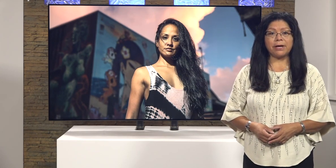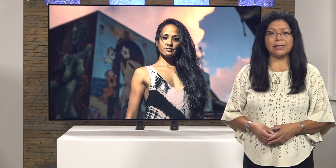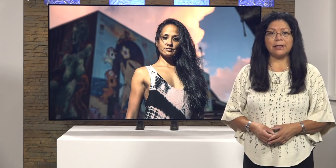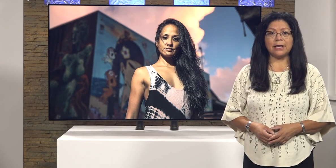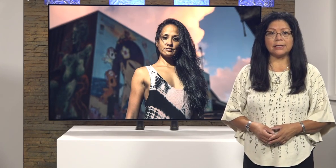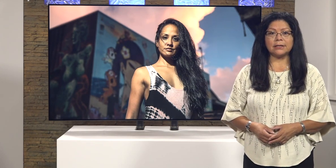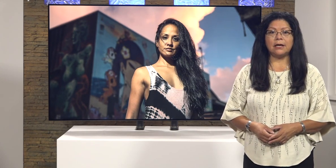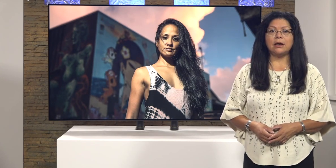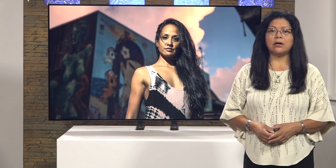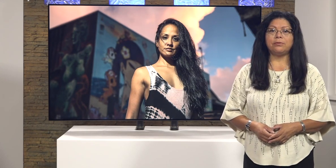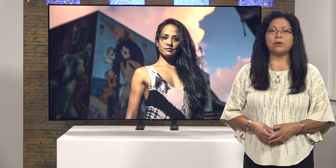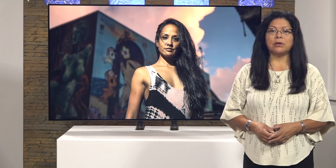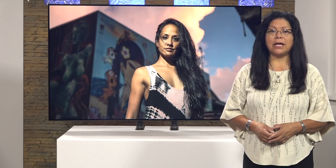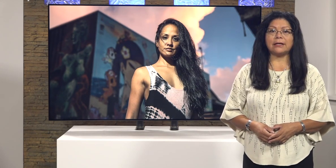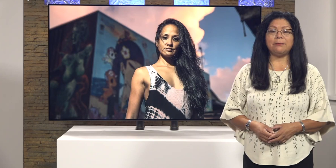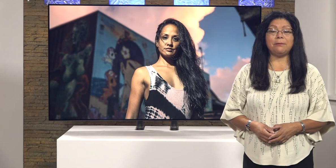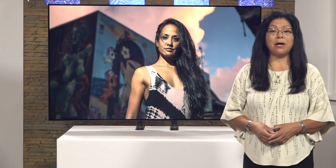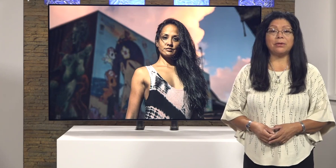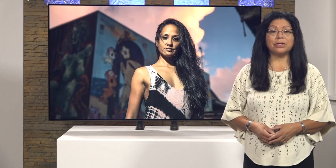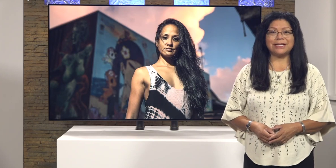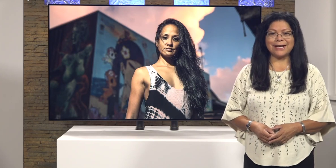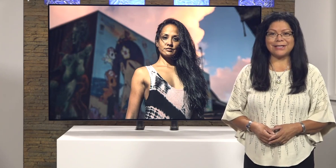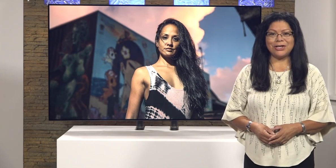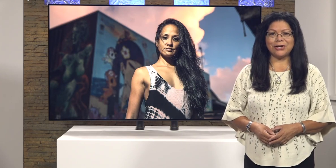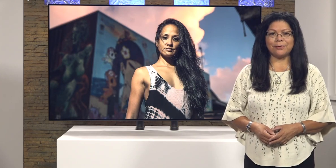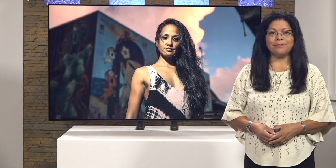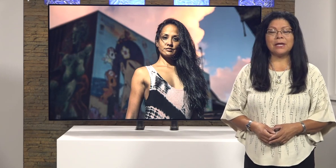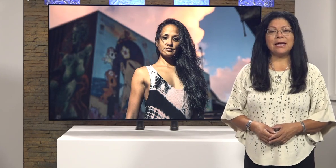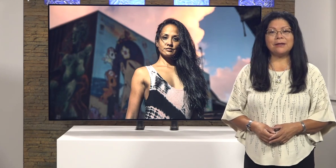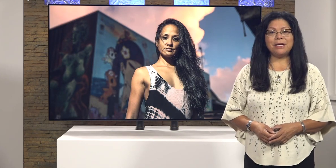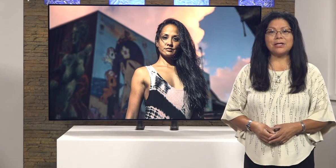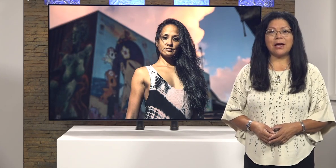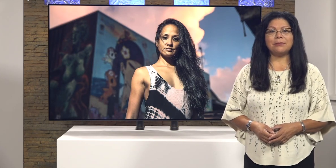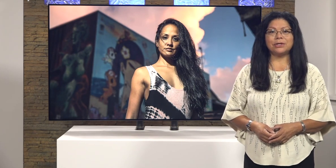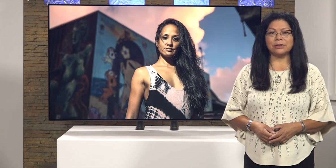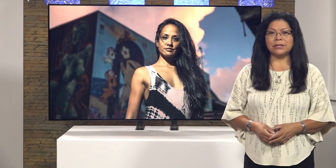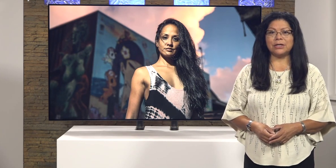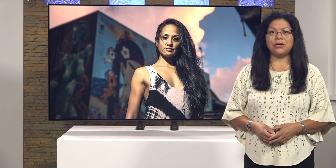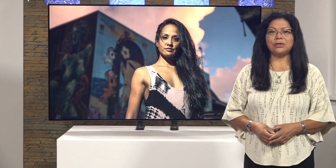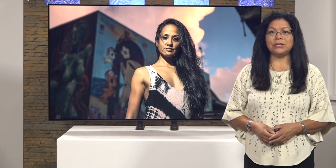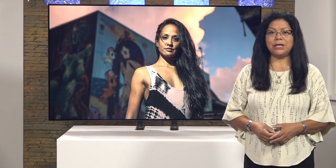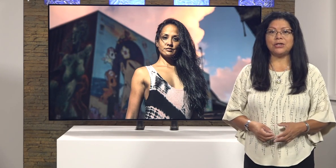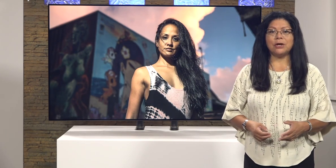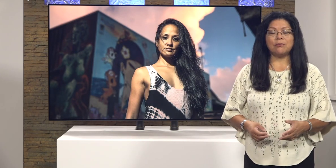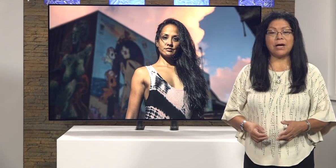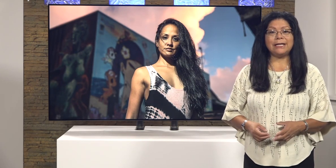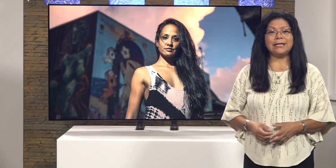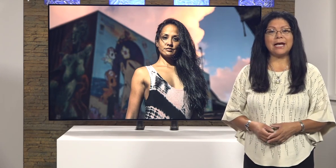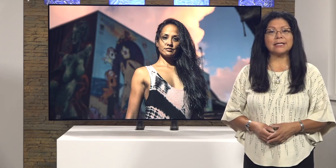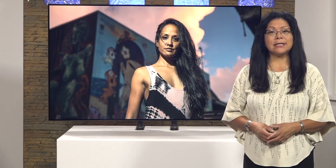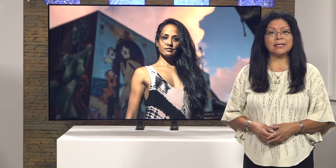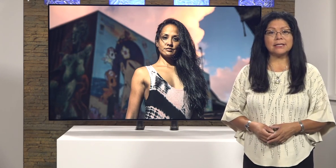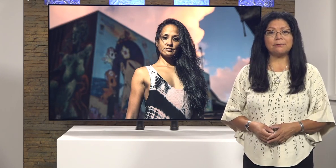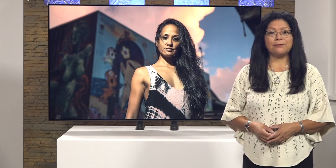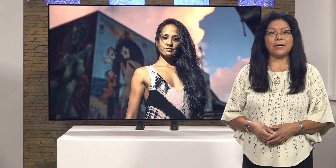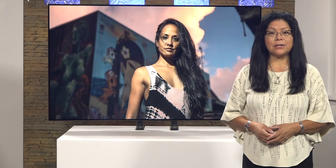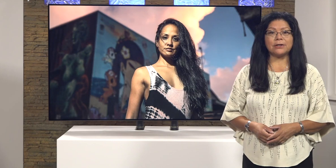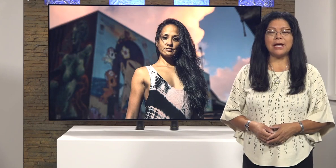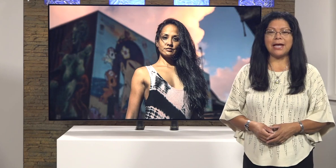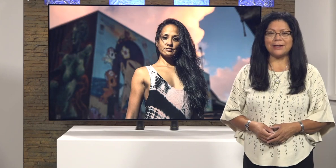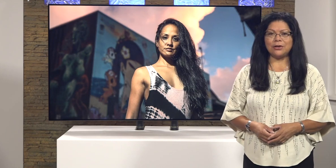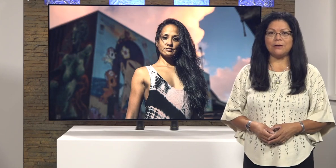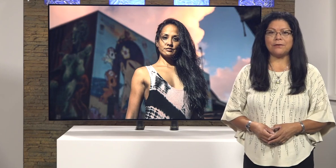work will be recognized. Her book will likely be published next year. In the meantime, she'll continue to teach writing as an assistant